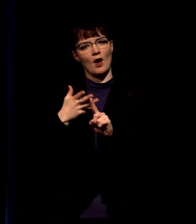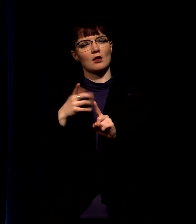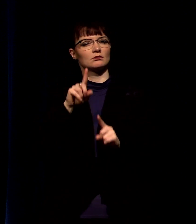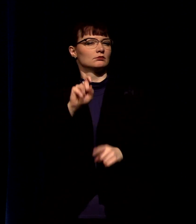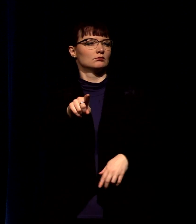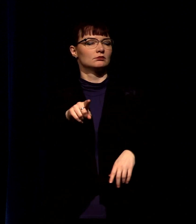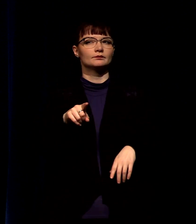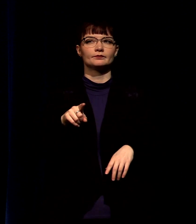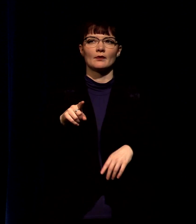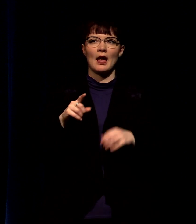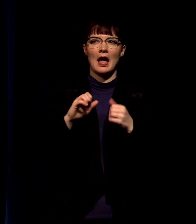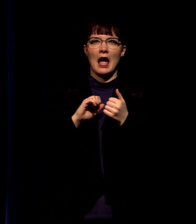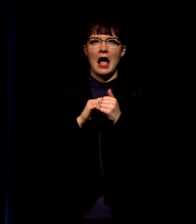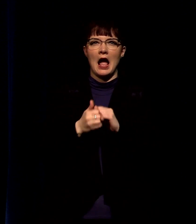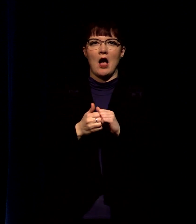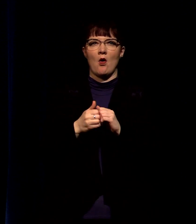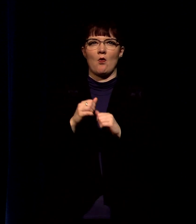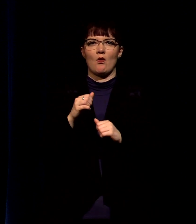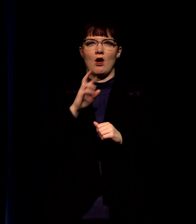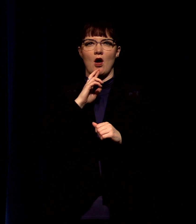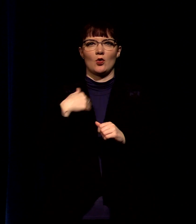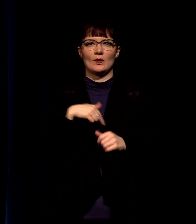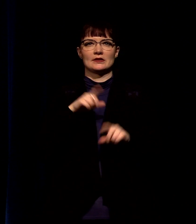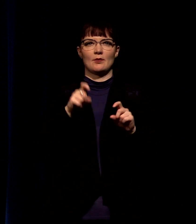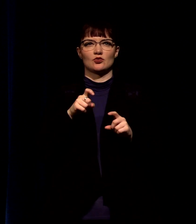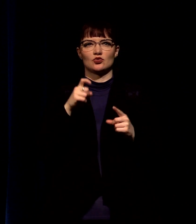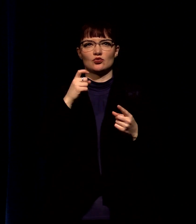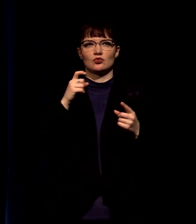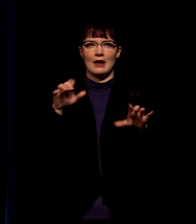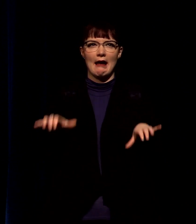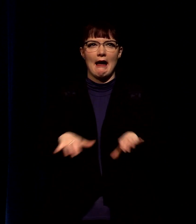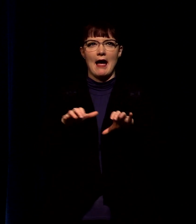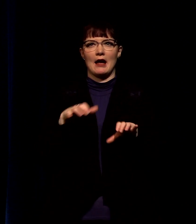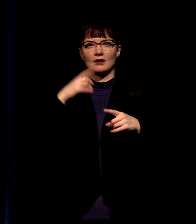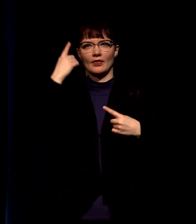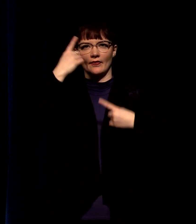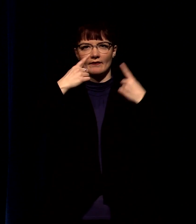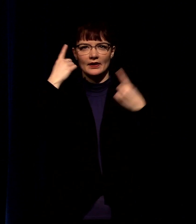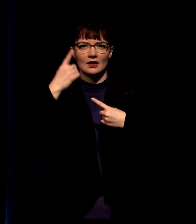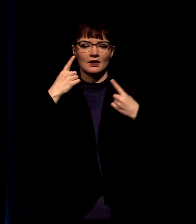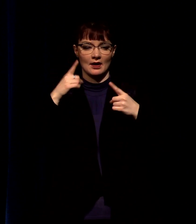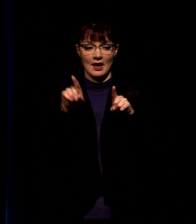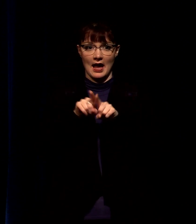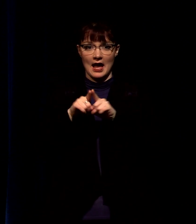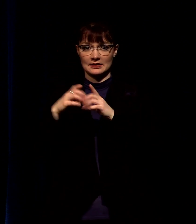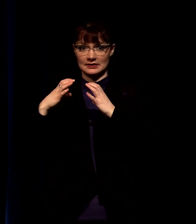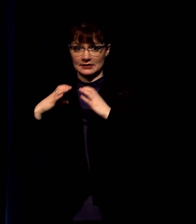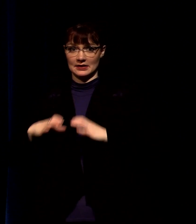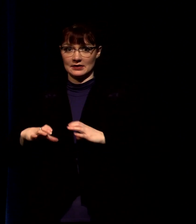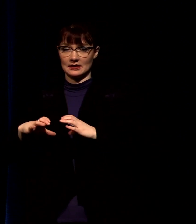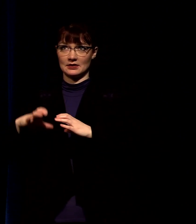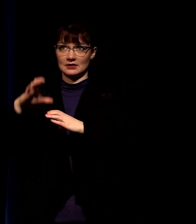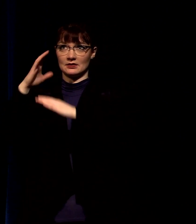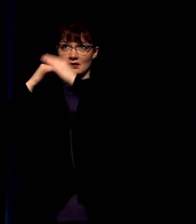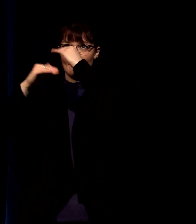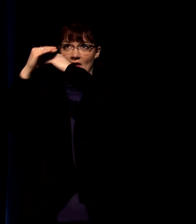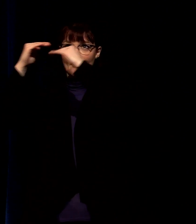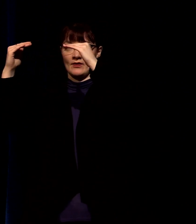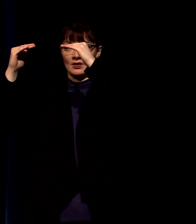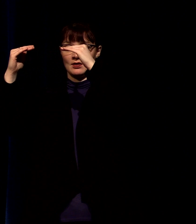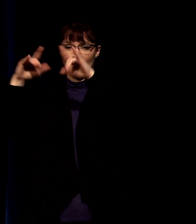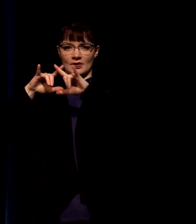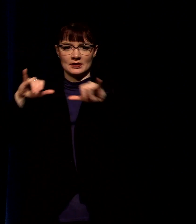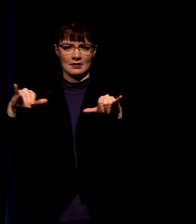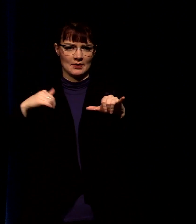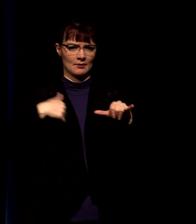question how are we supposed to think and act as citizens in the kingdom of god while at the same